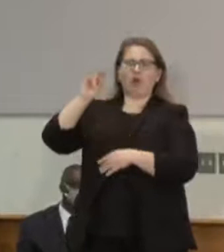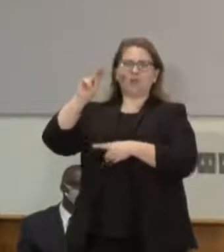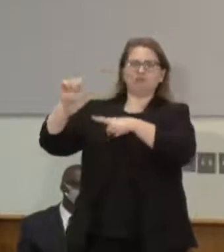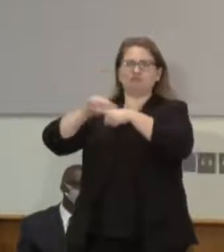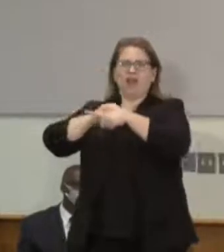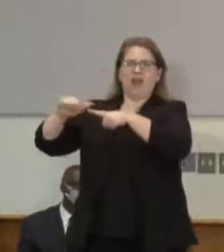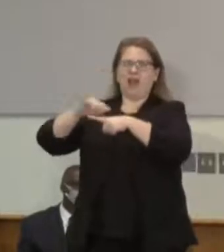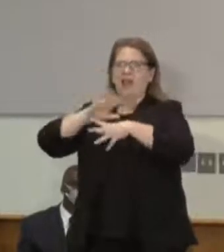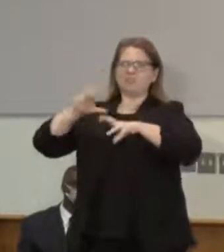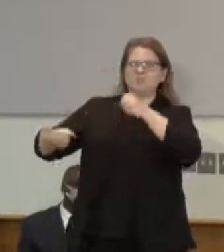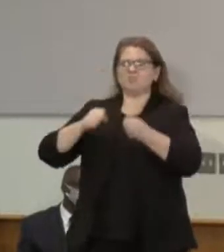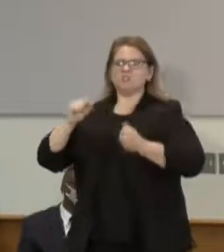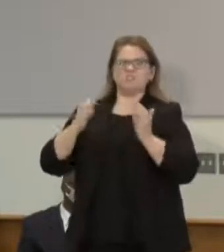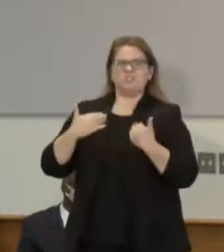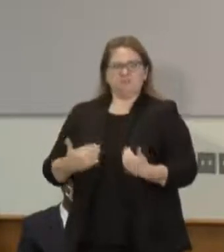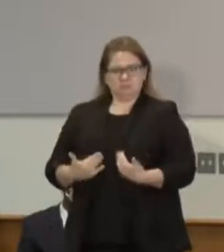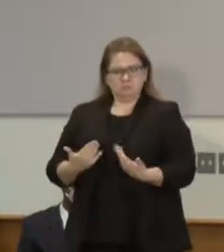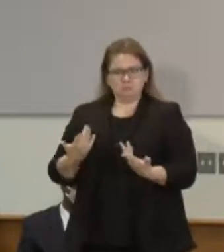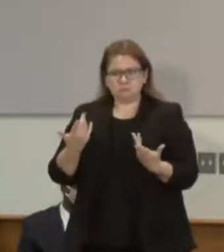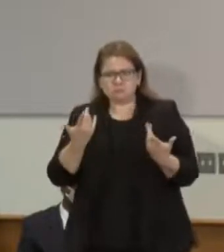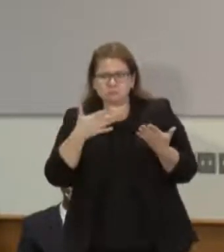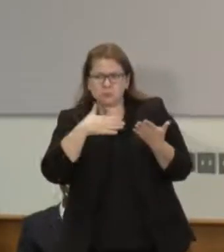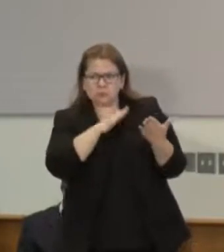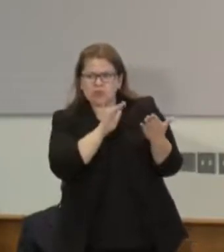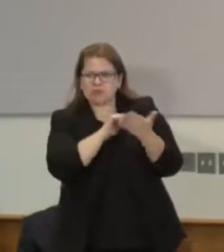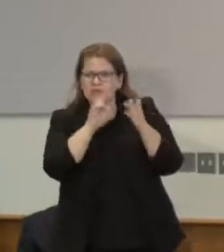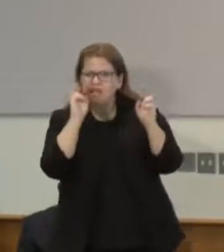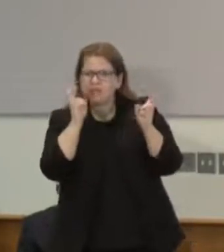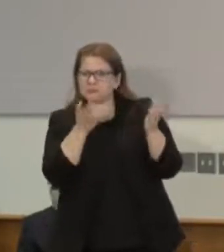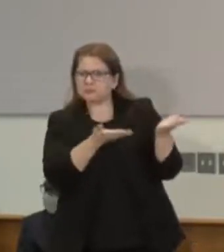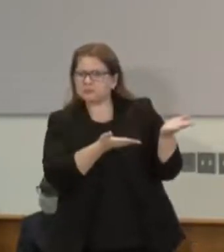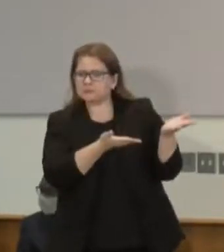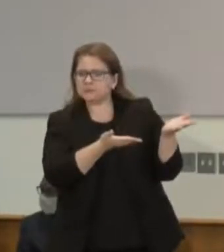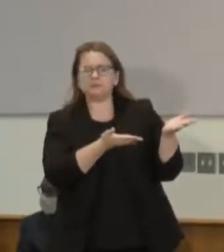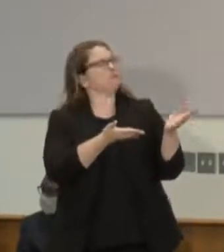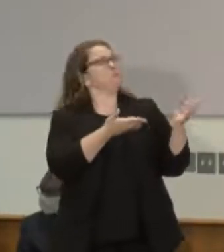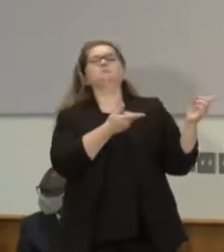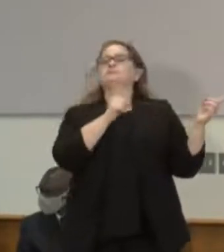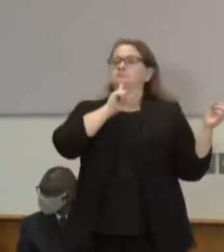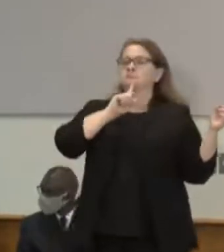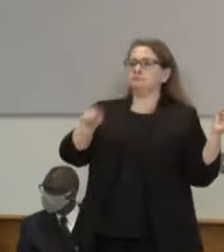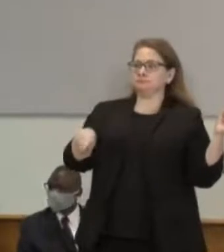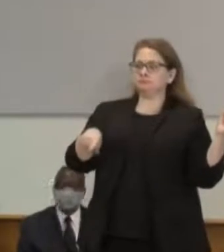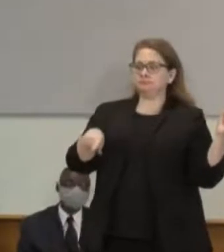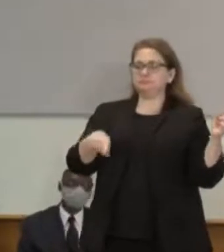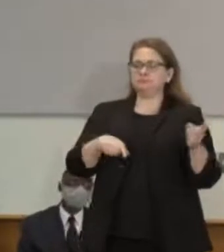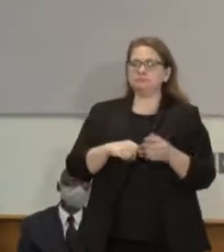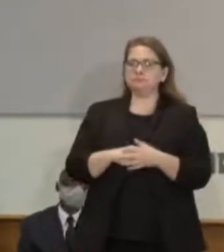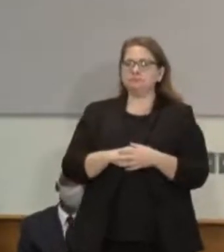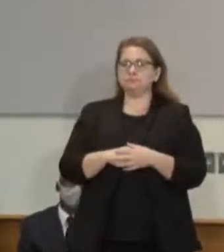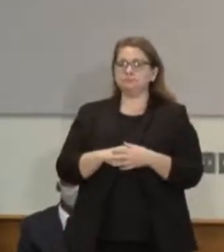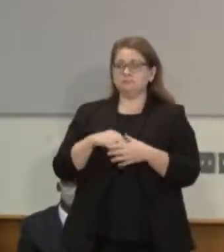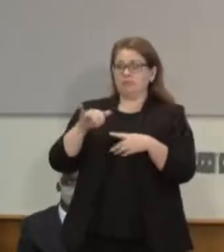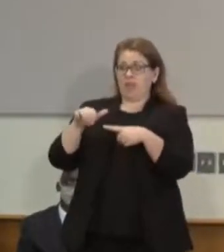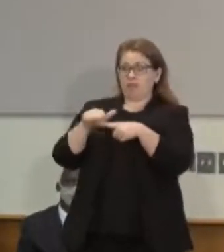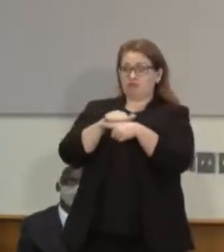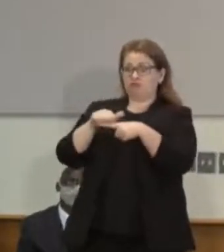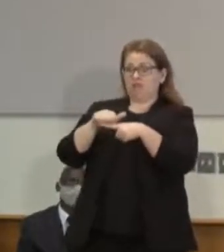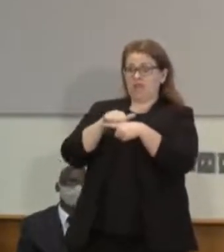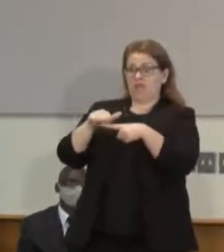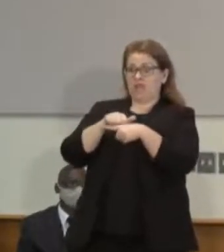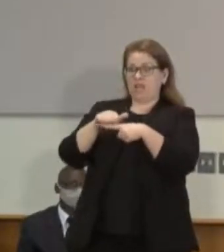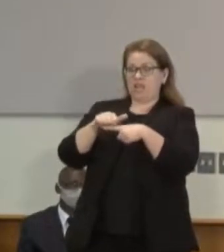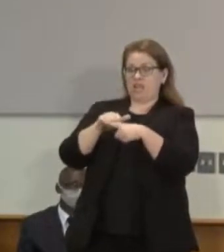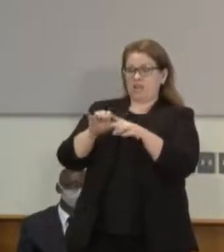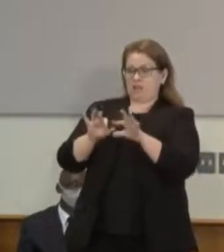I may let some of this Carlos has talked about this. I think this training piece is really important. The one thing I would say is that we are in a totally different space